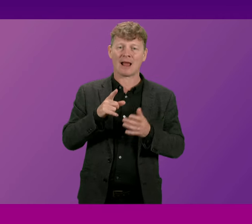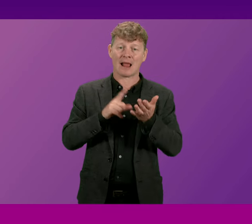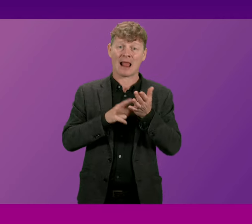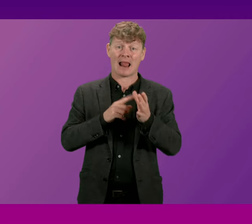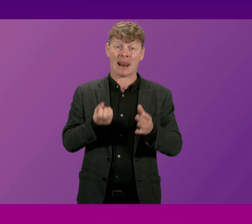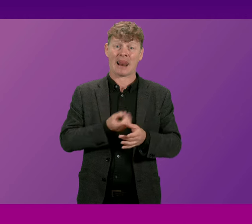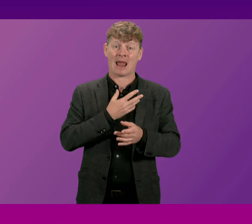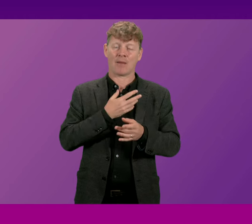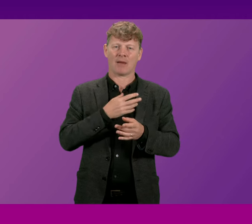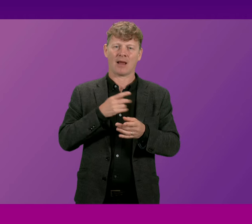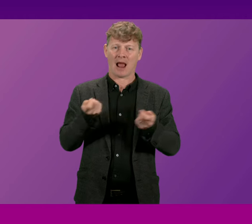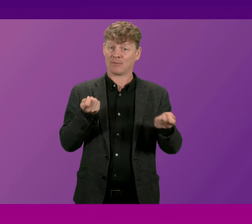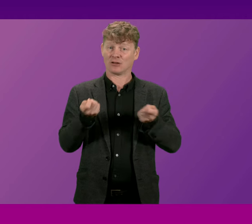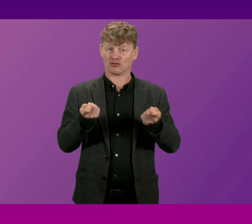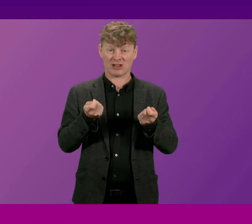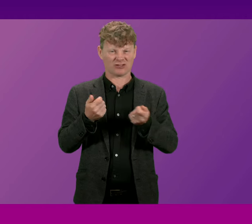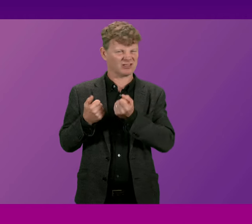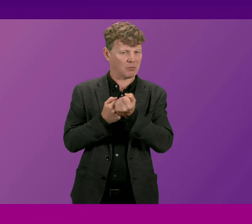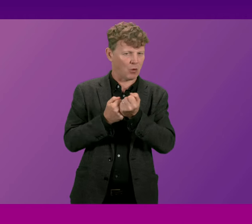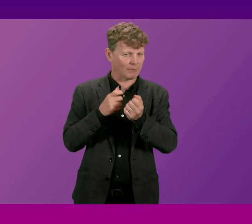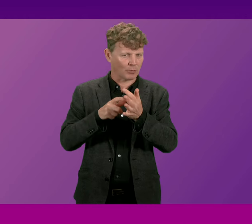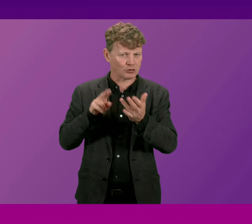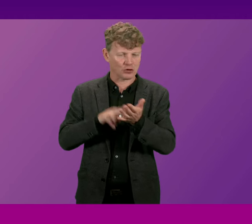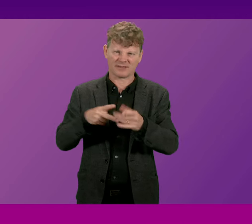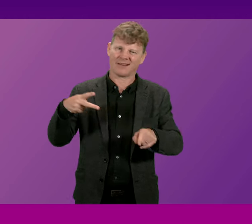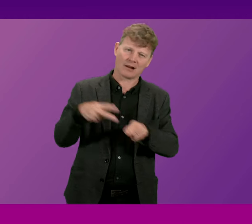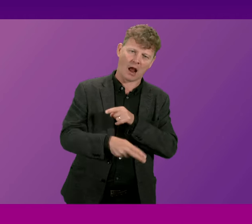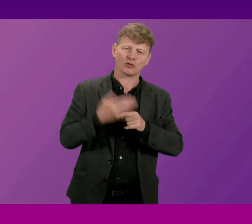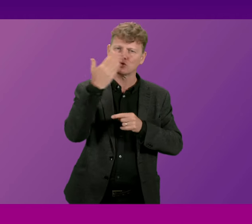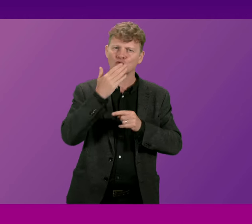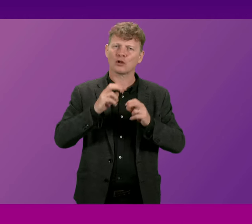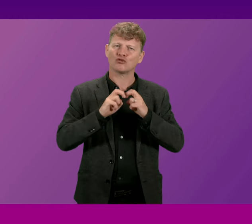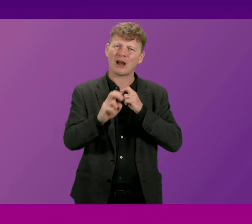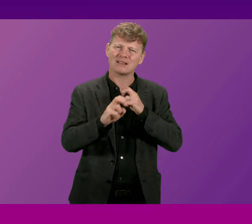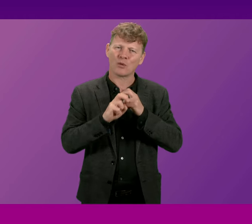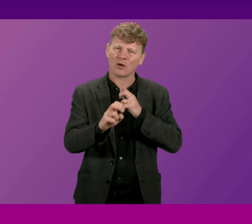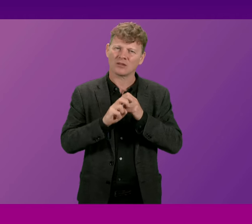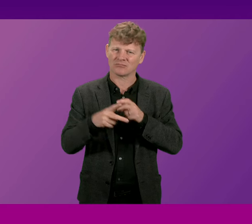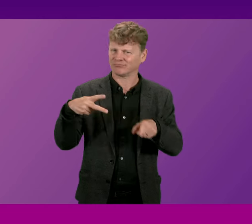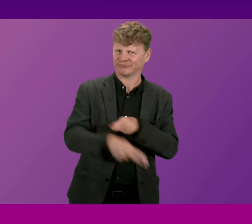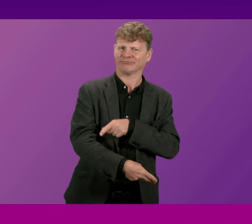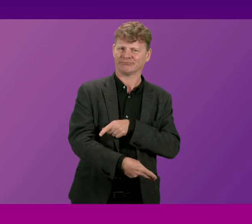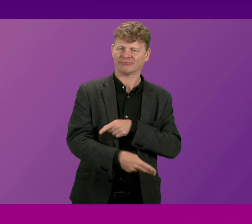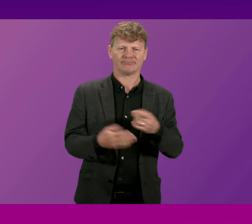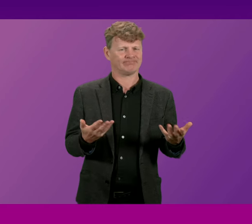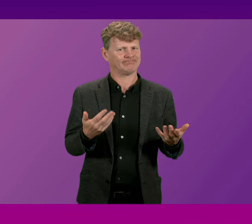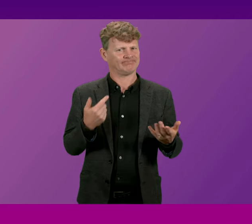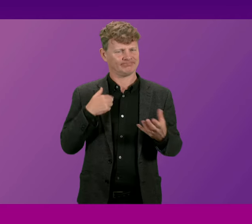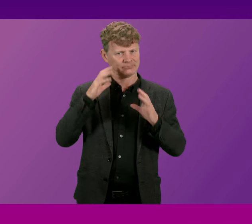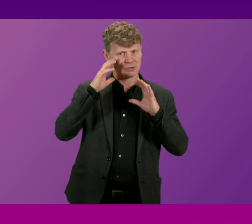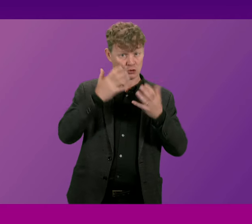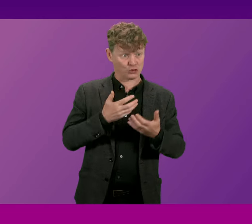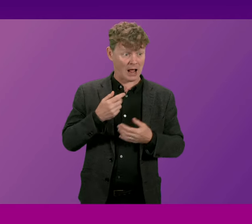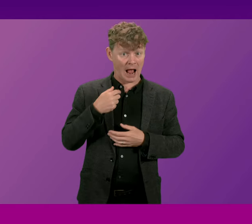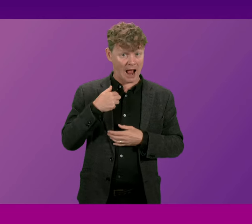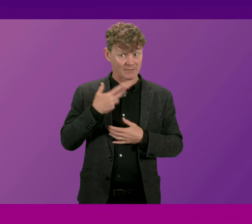administration with support from the Conservatives cut school transport provision I share the concerns I share walked some of these